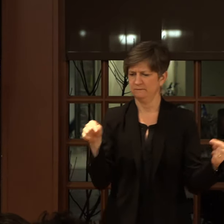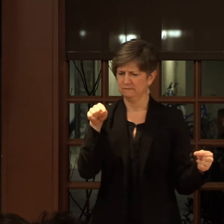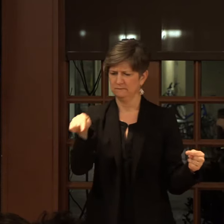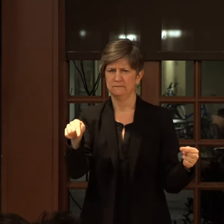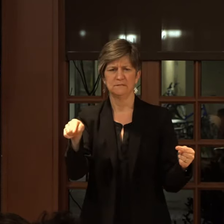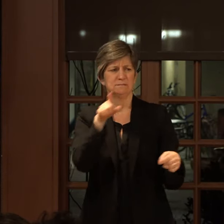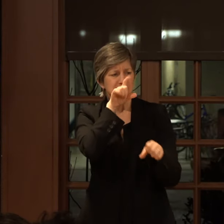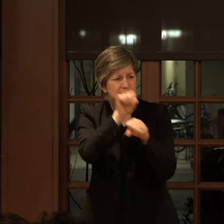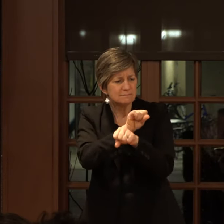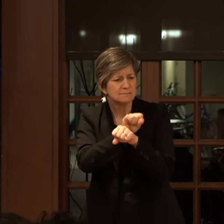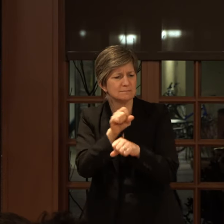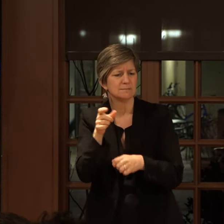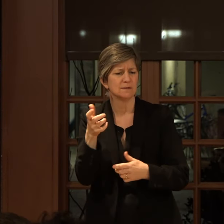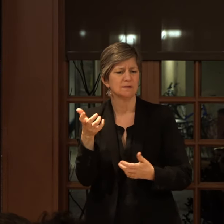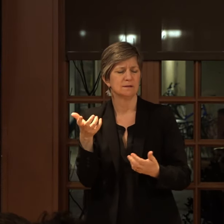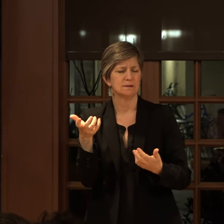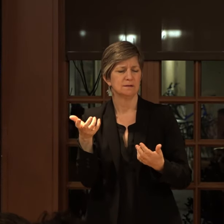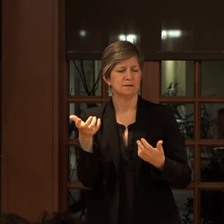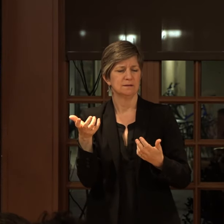very,